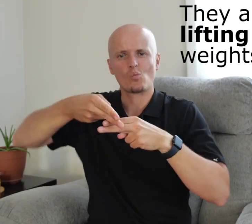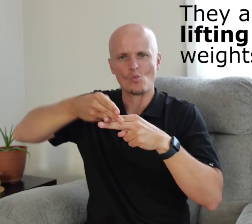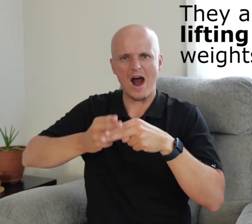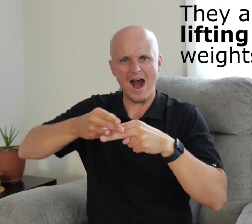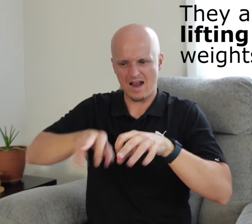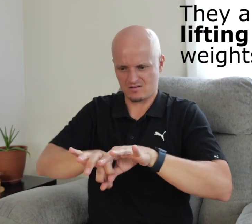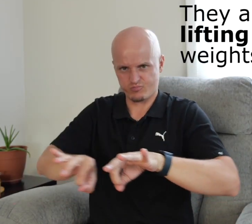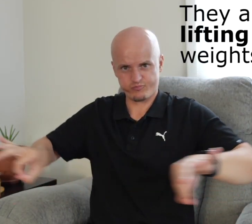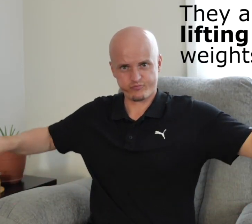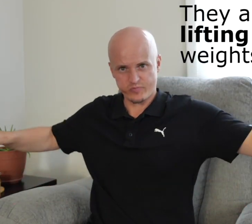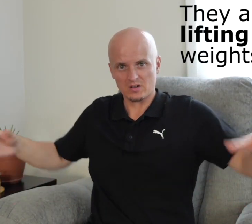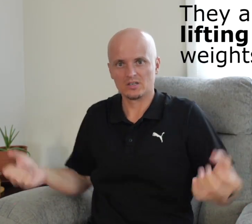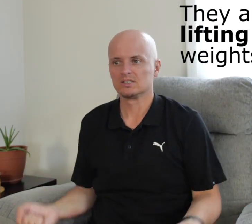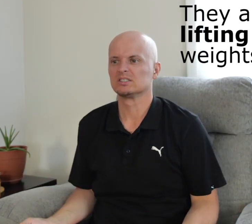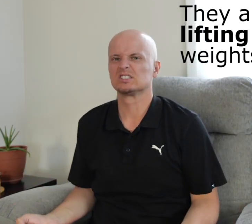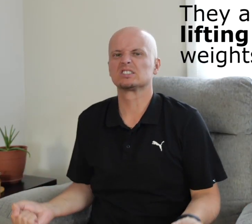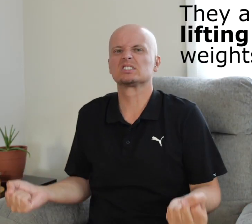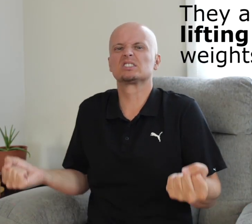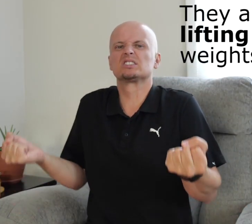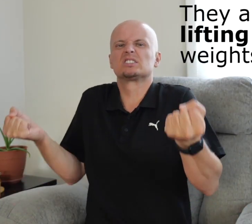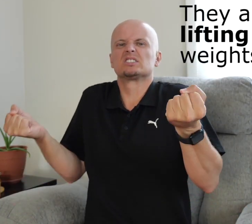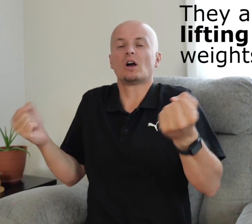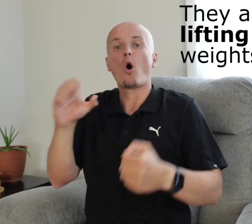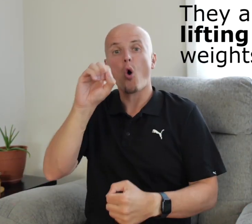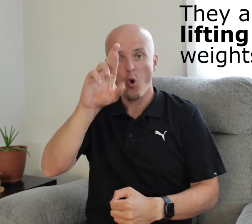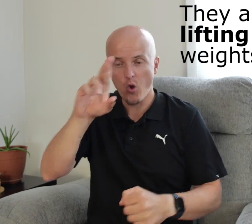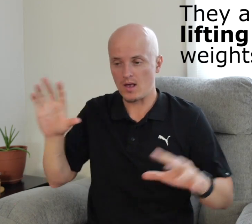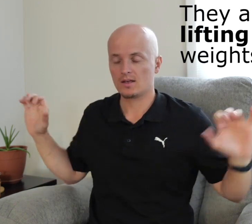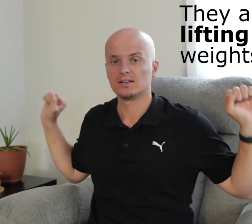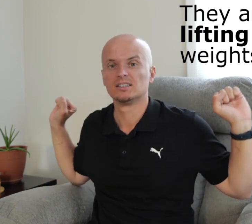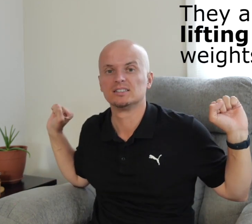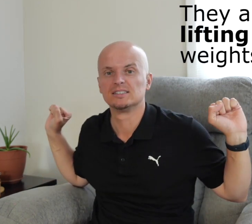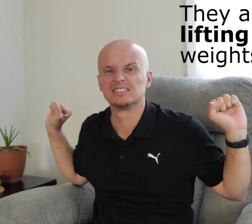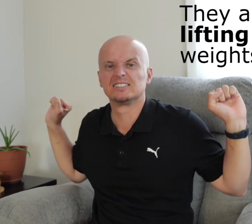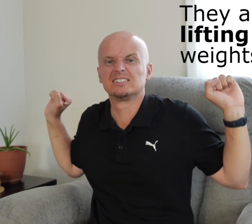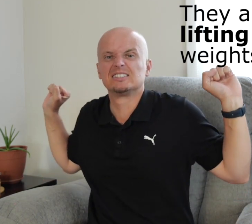In a gym, there are heavyweights. People lift them this way or this way.